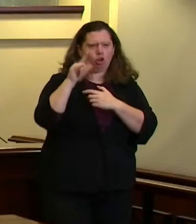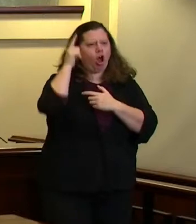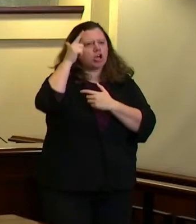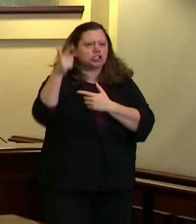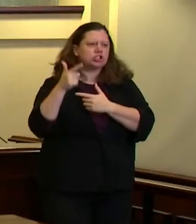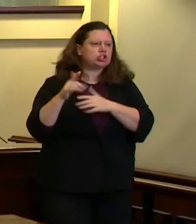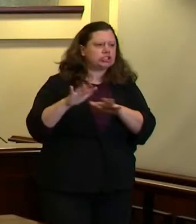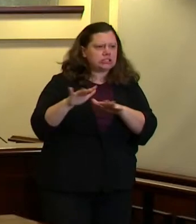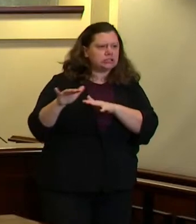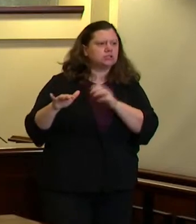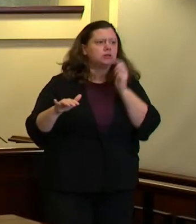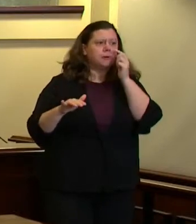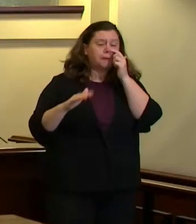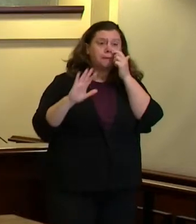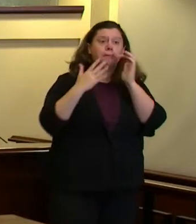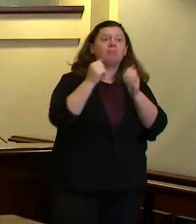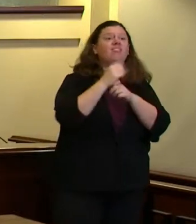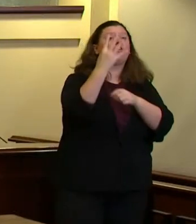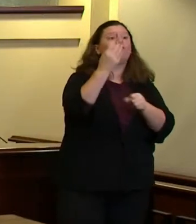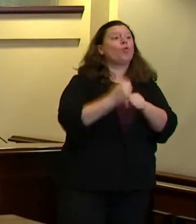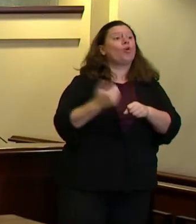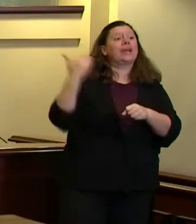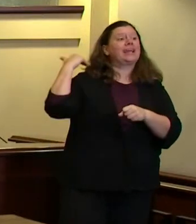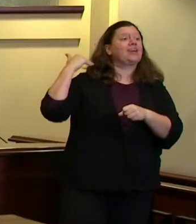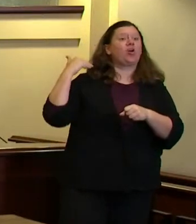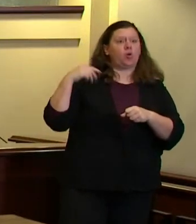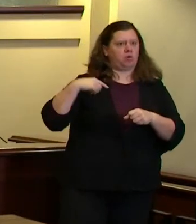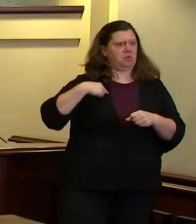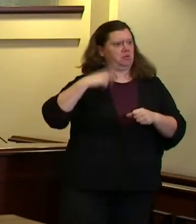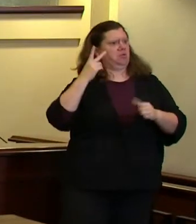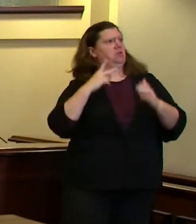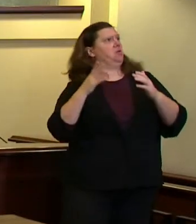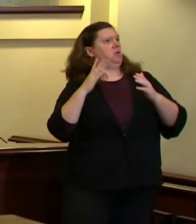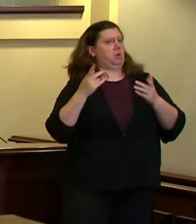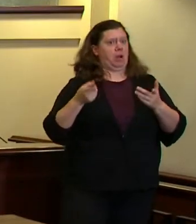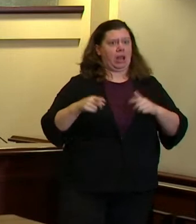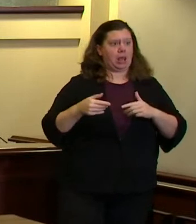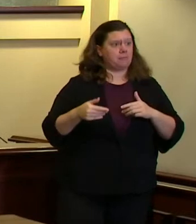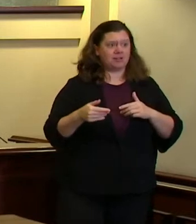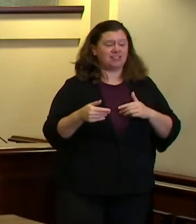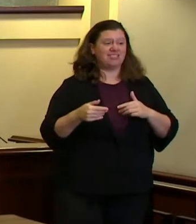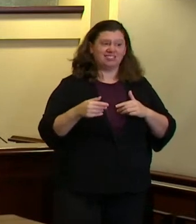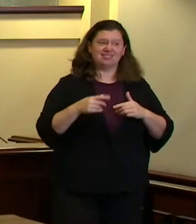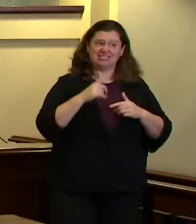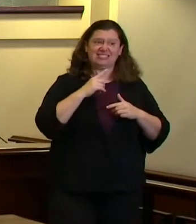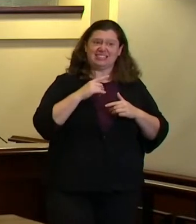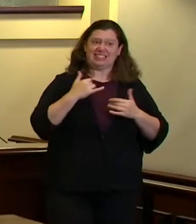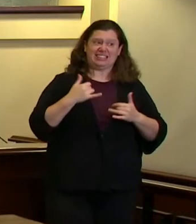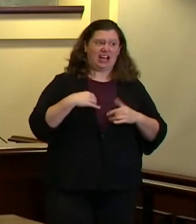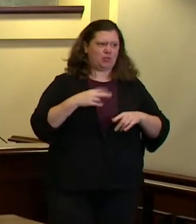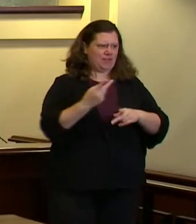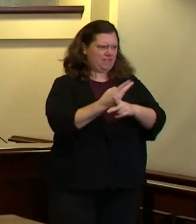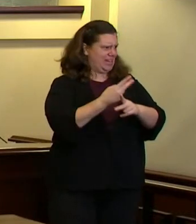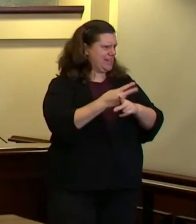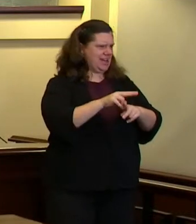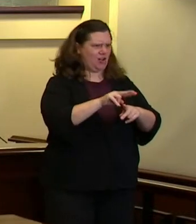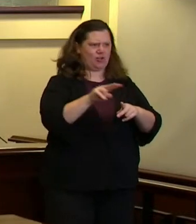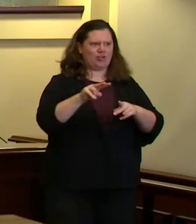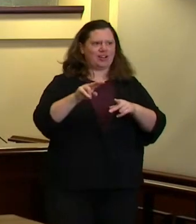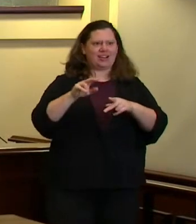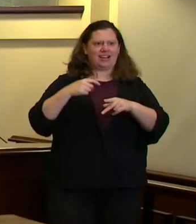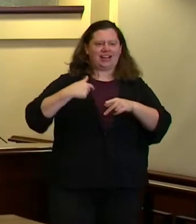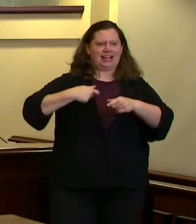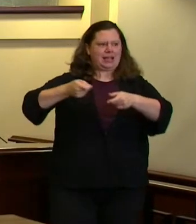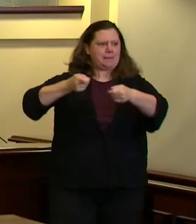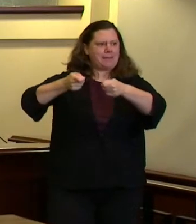years ago we would be doing including expanding managed camps in the central city that kind of thing in